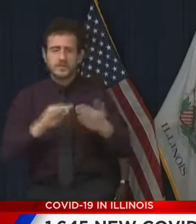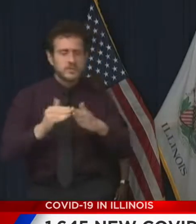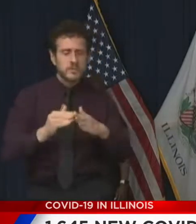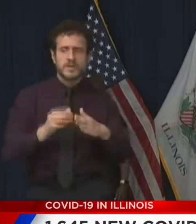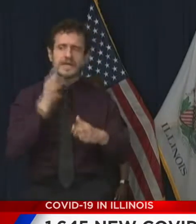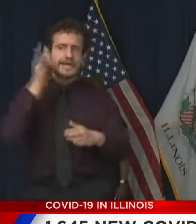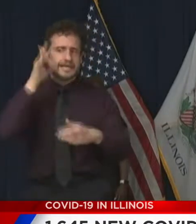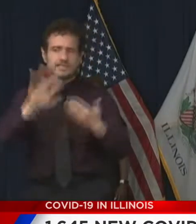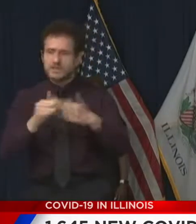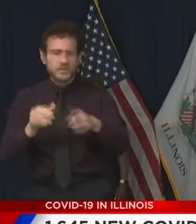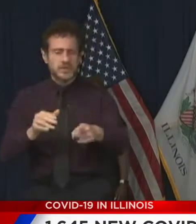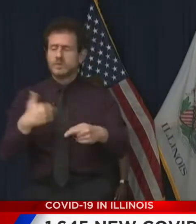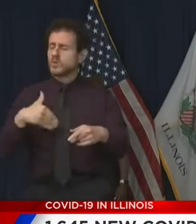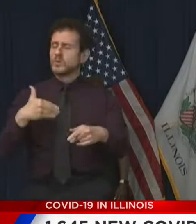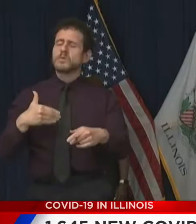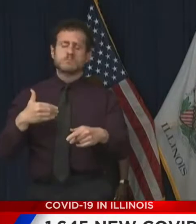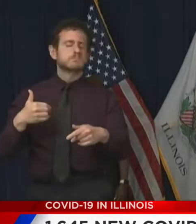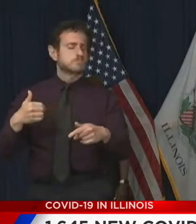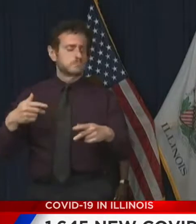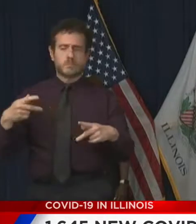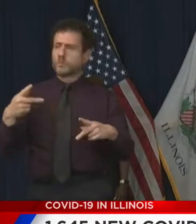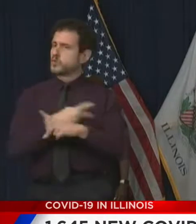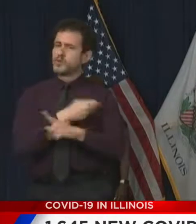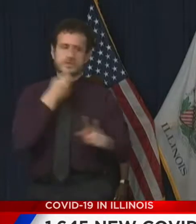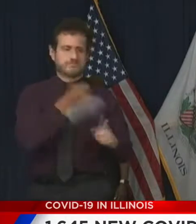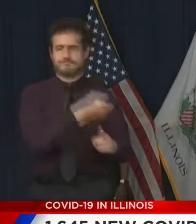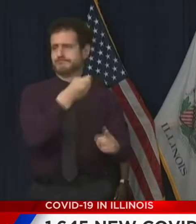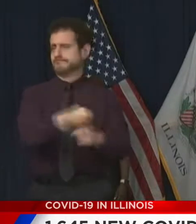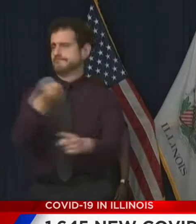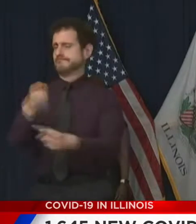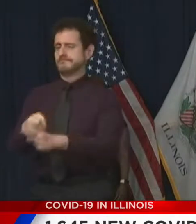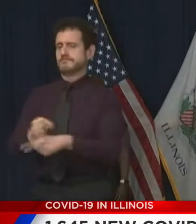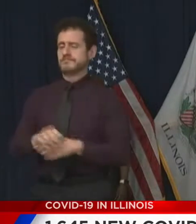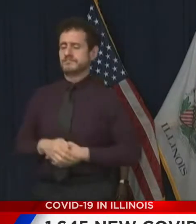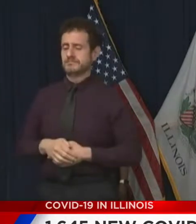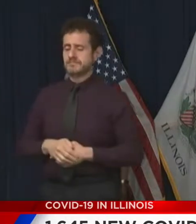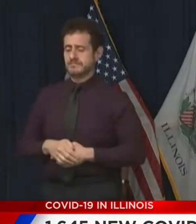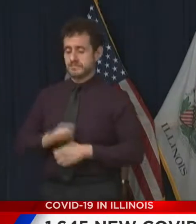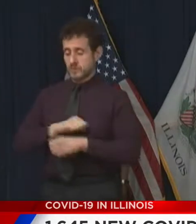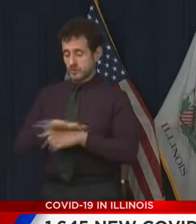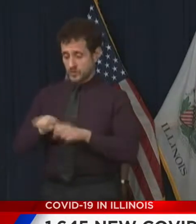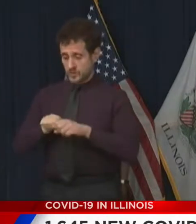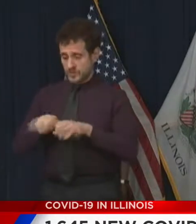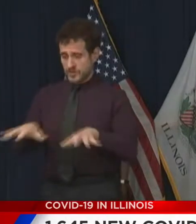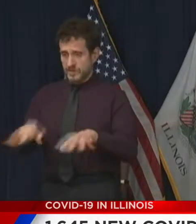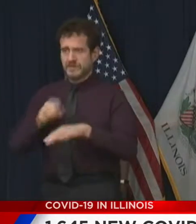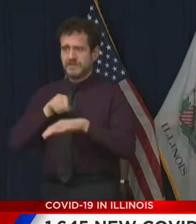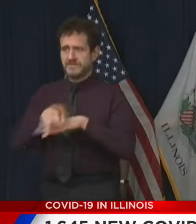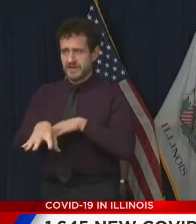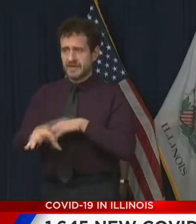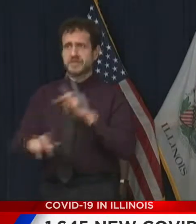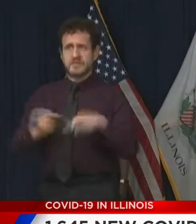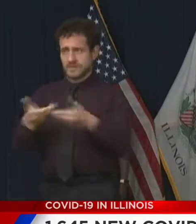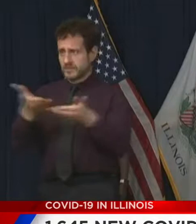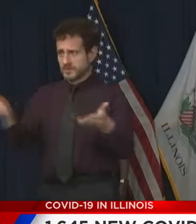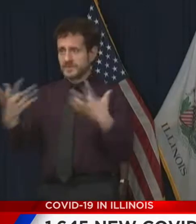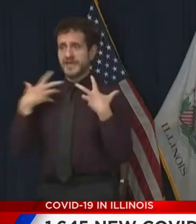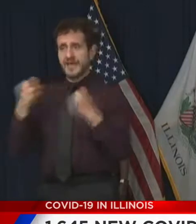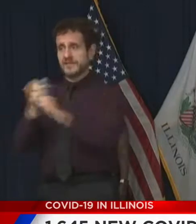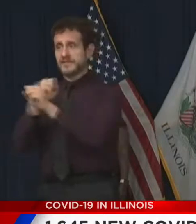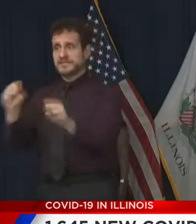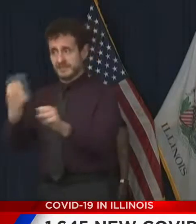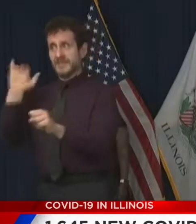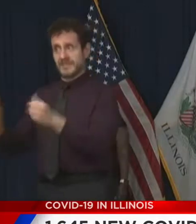price. Fighting the virus's effects on the health and safety of Illinoisans has been a top priority